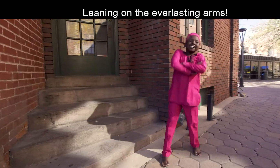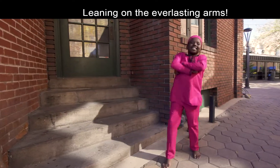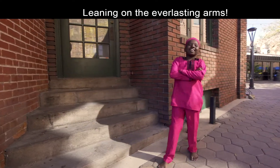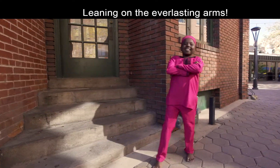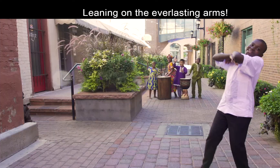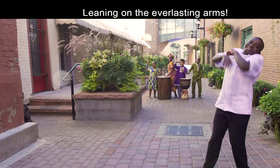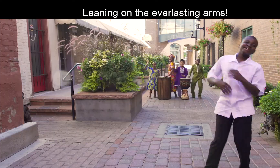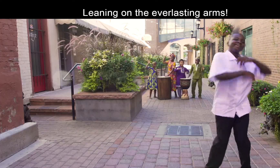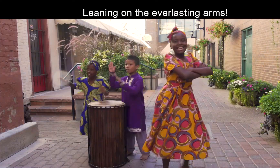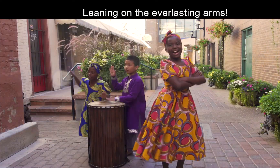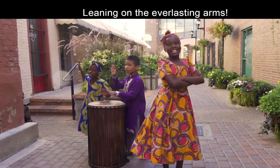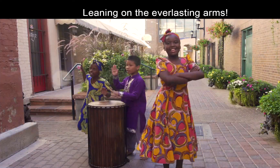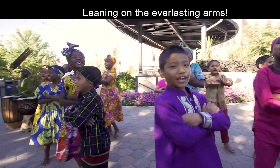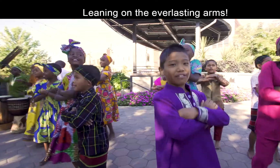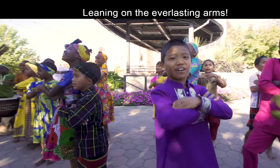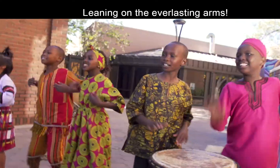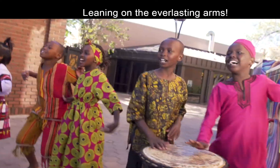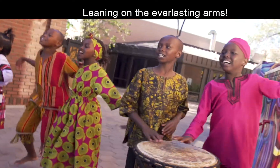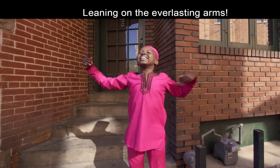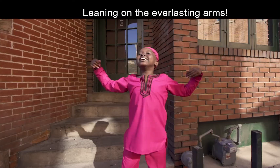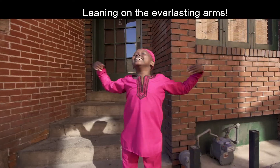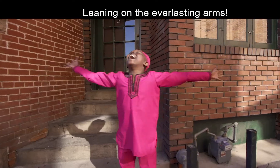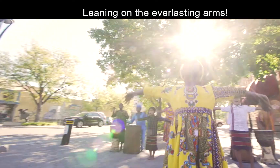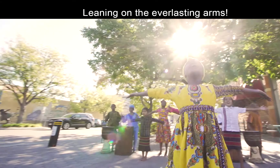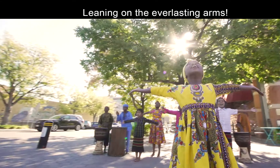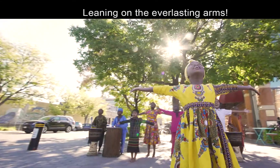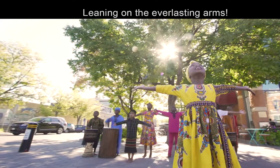leaning on the everlasting arms.